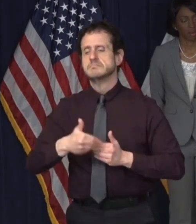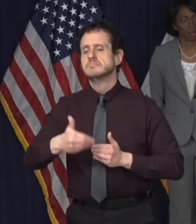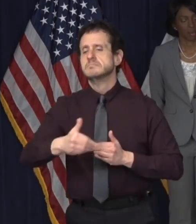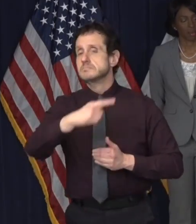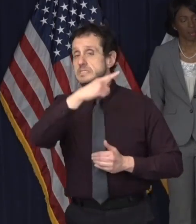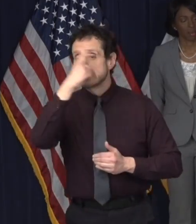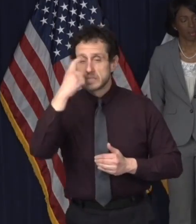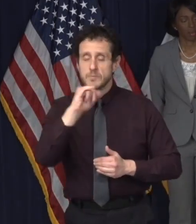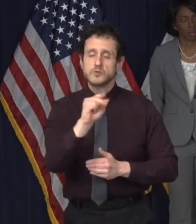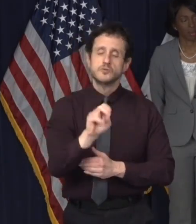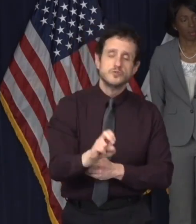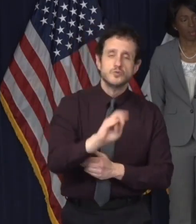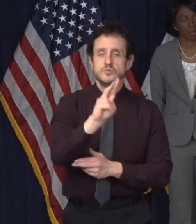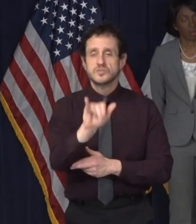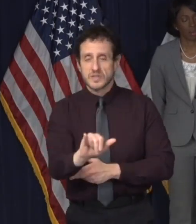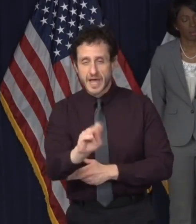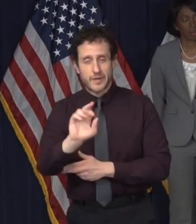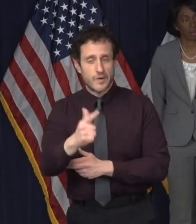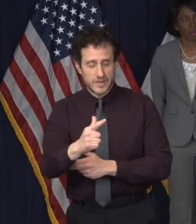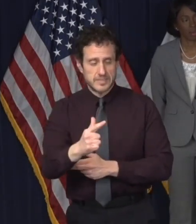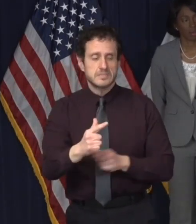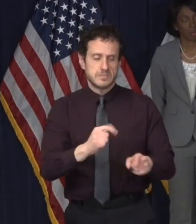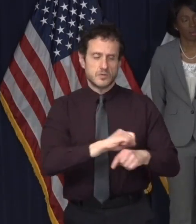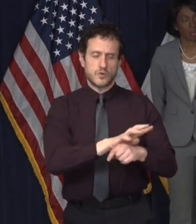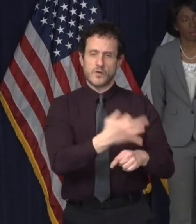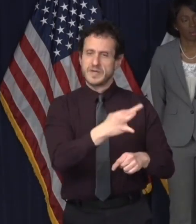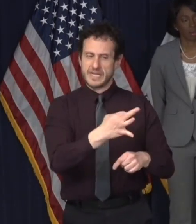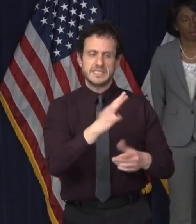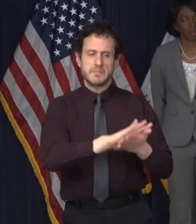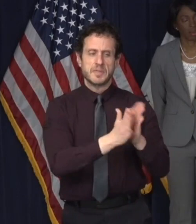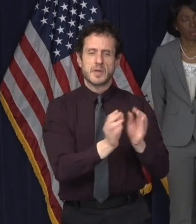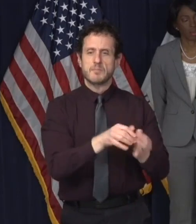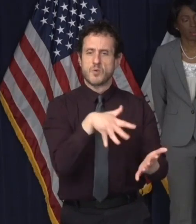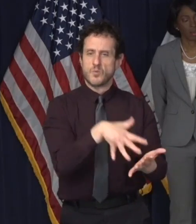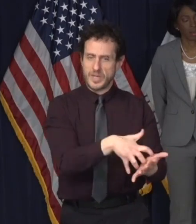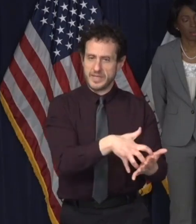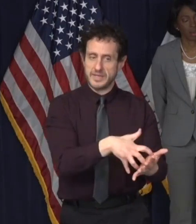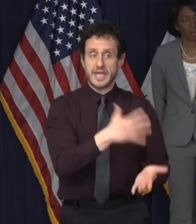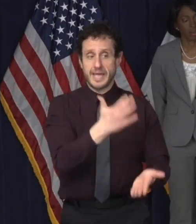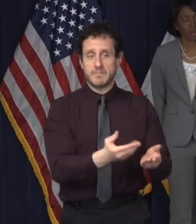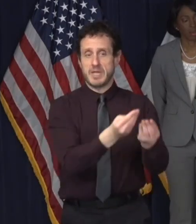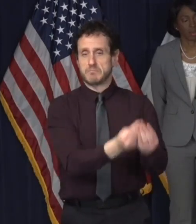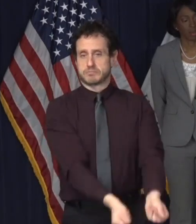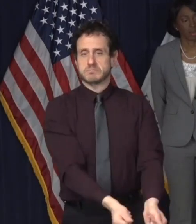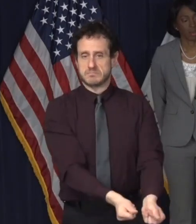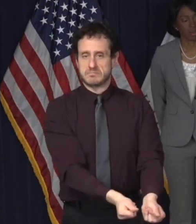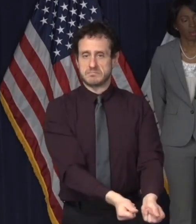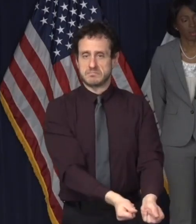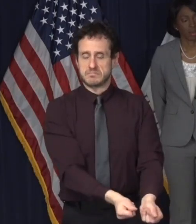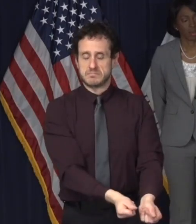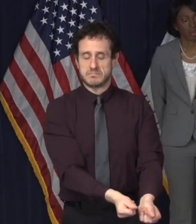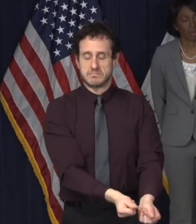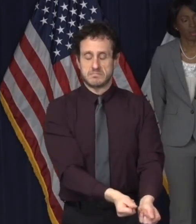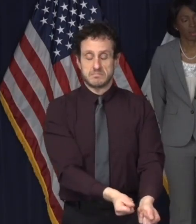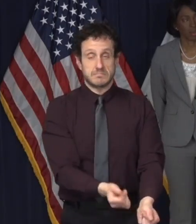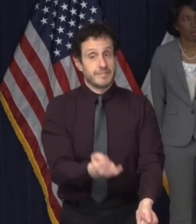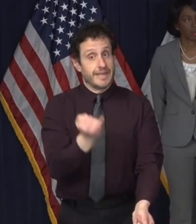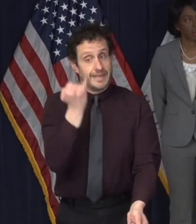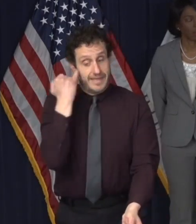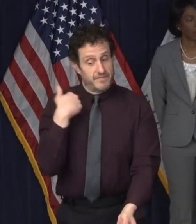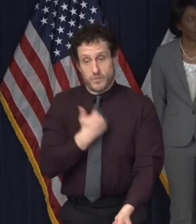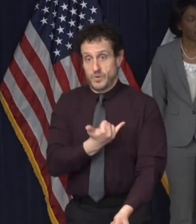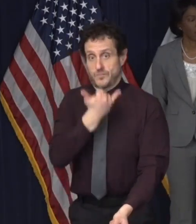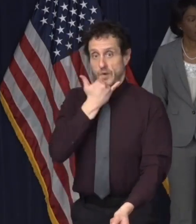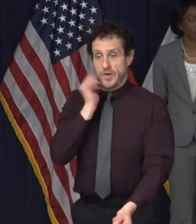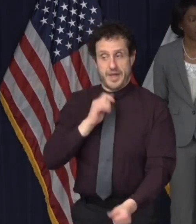months, COVID-19 will tend to be weaker and may even fade away completely. If we are wrong about this, then